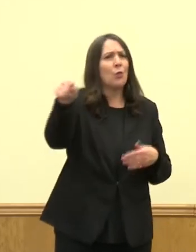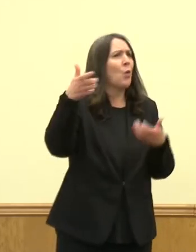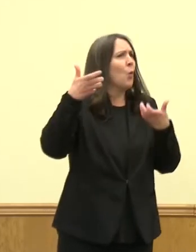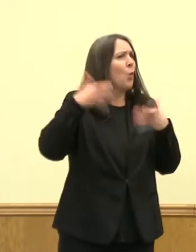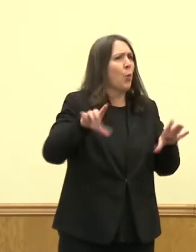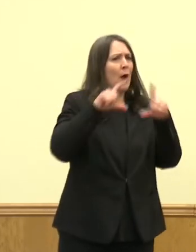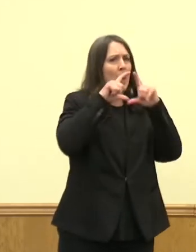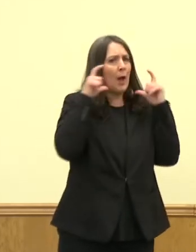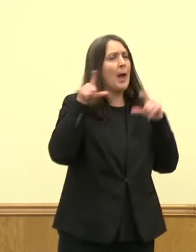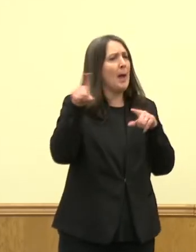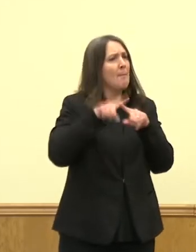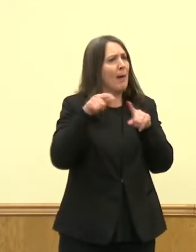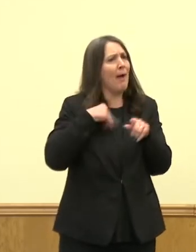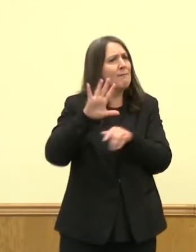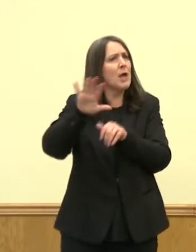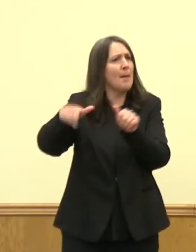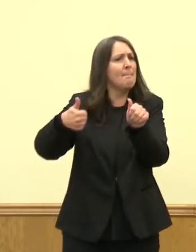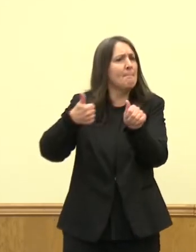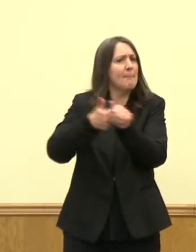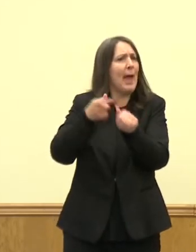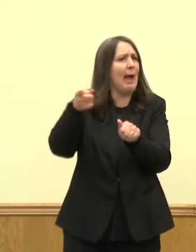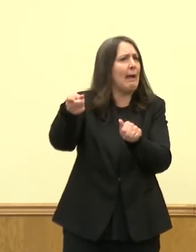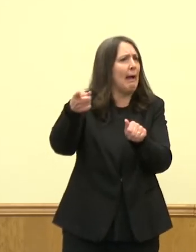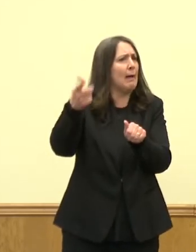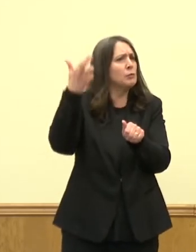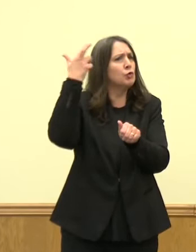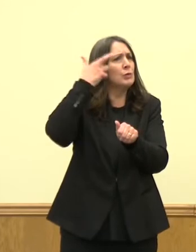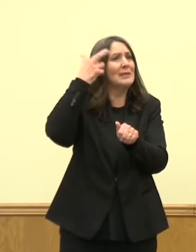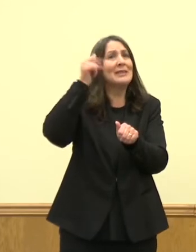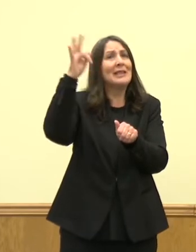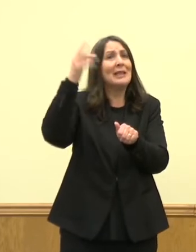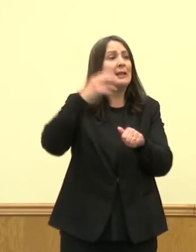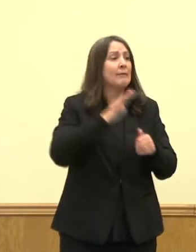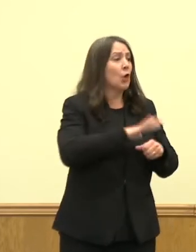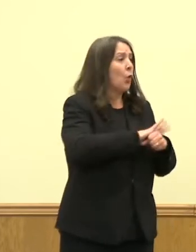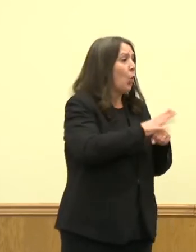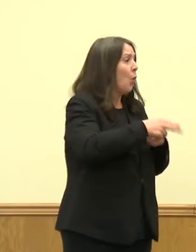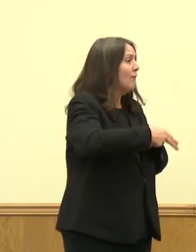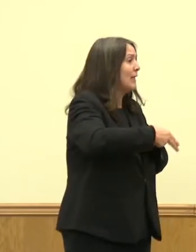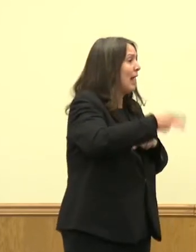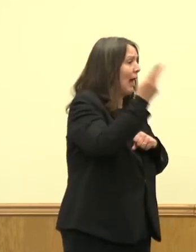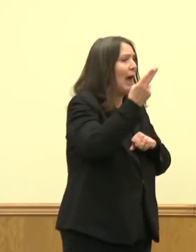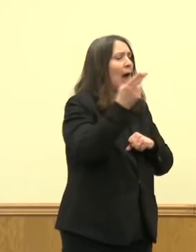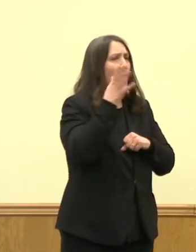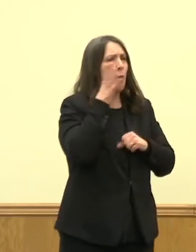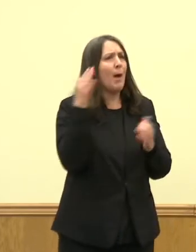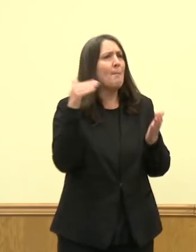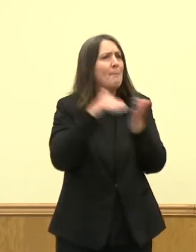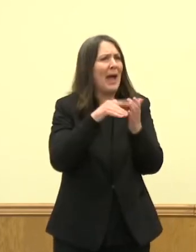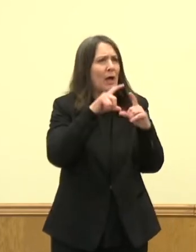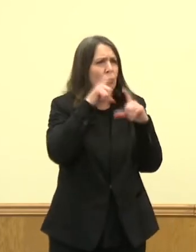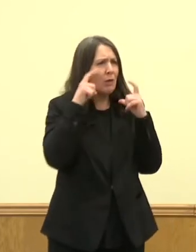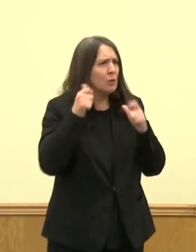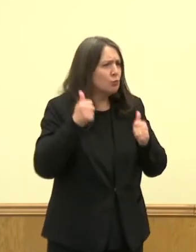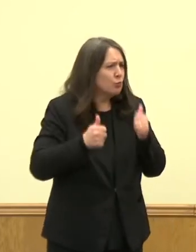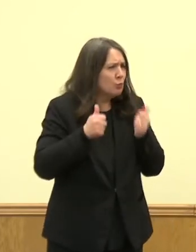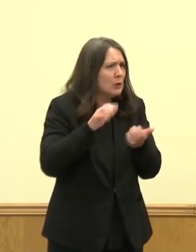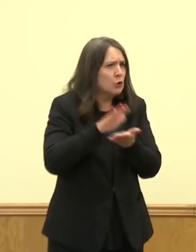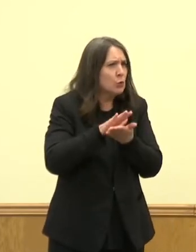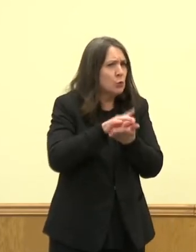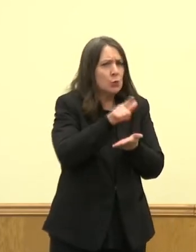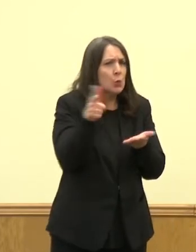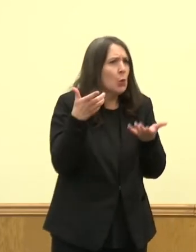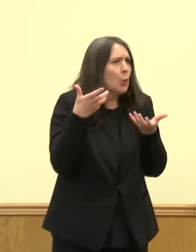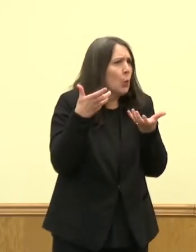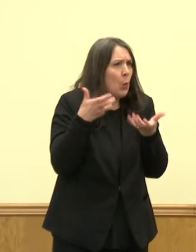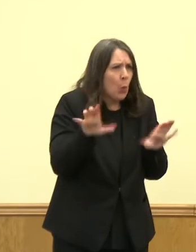had provisions for if cases were so high, then they wouldn't ask us. Do you know specifically which districts would be dropping the